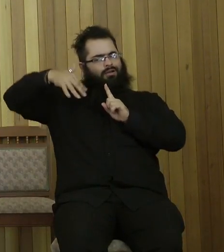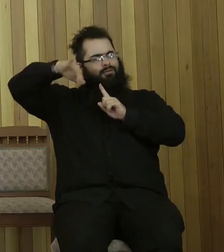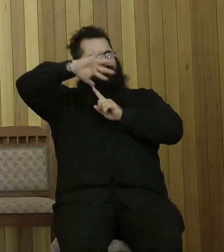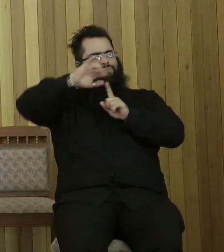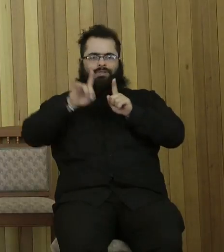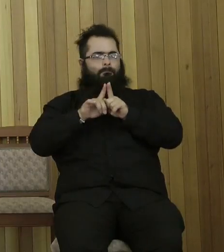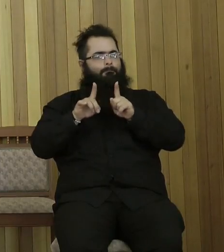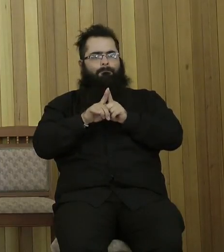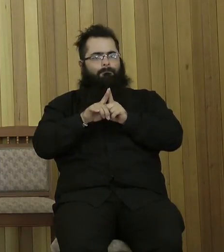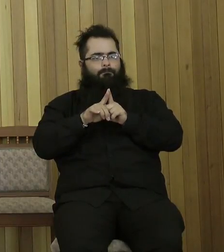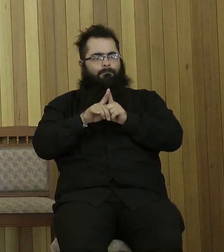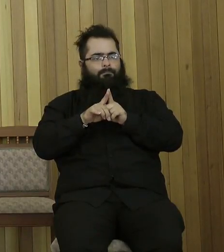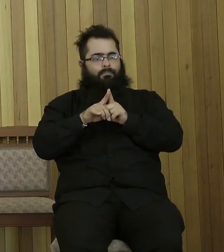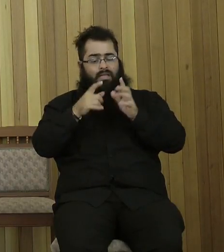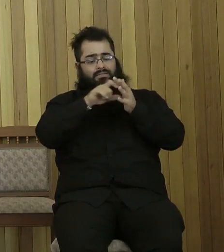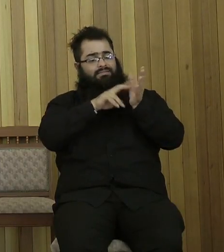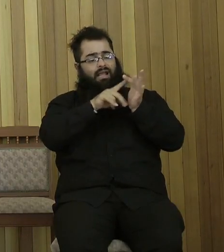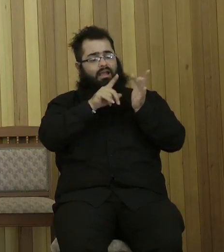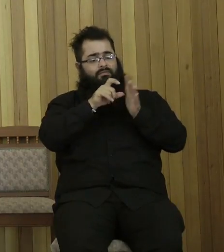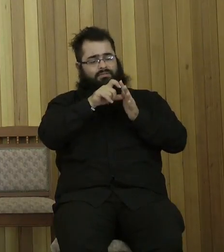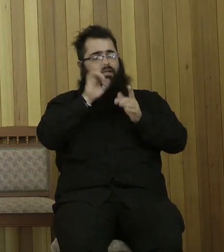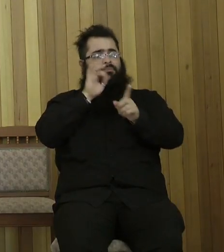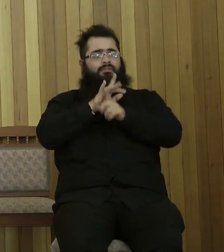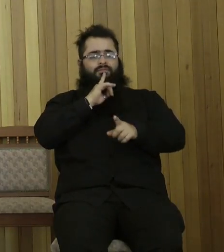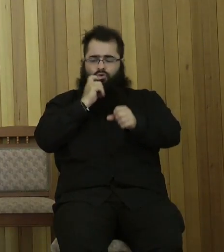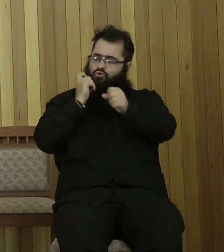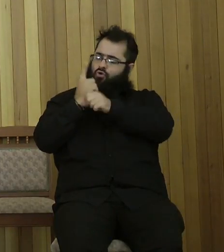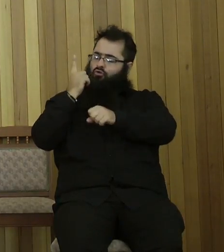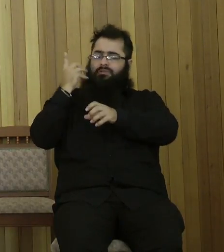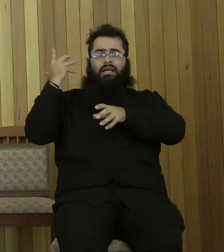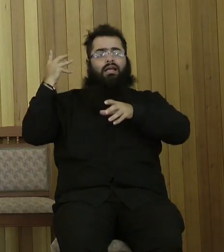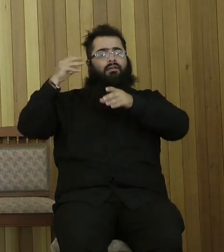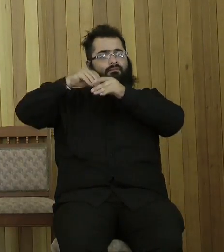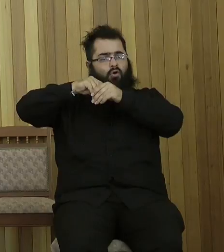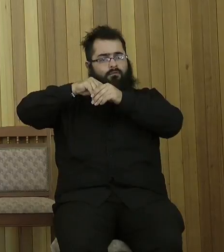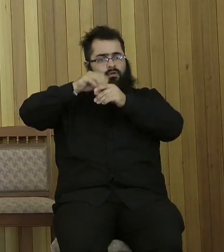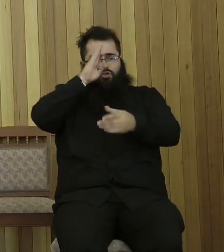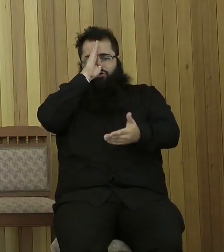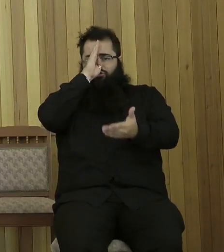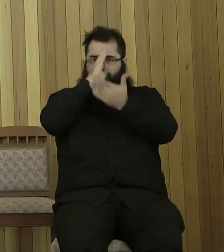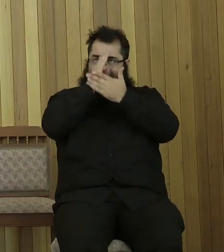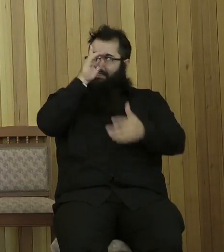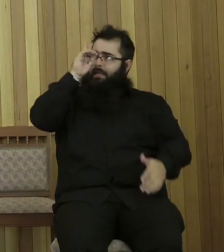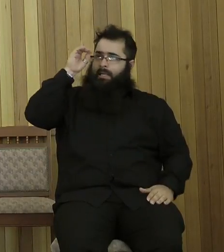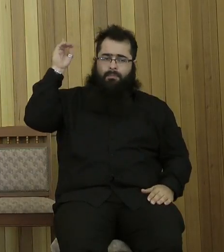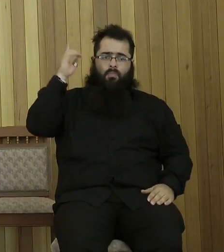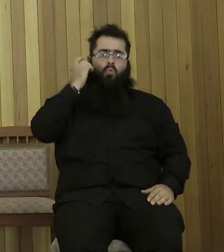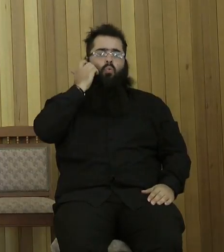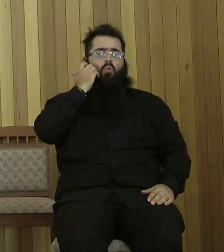himself experienced God's loving involvement, trust in him at all times you people, pour out your